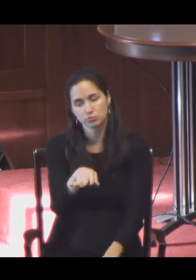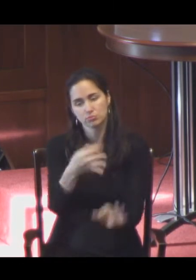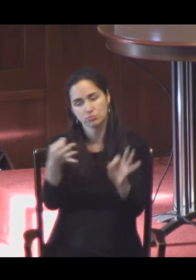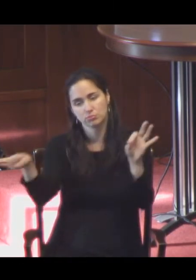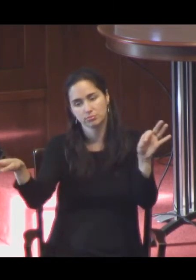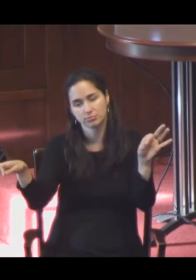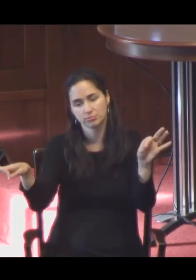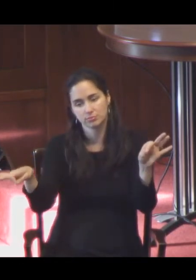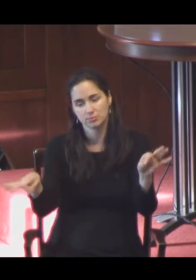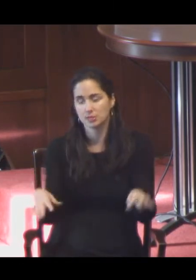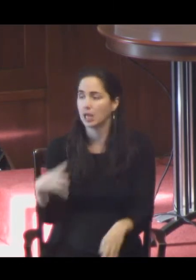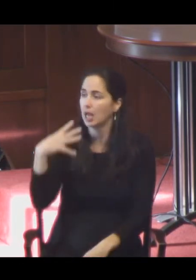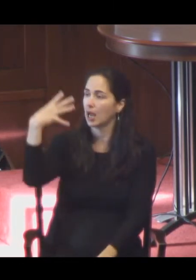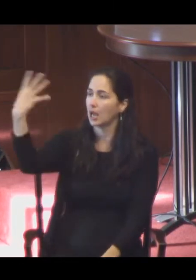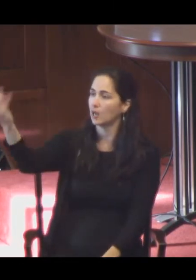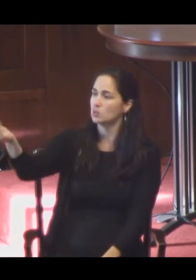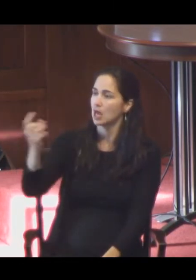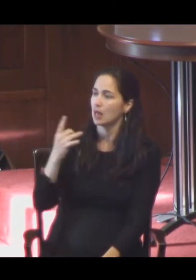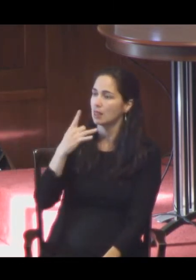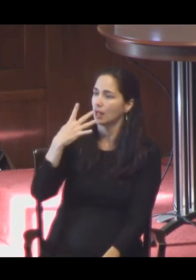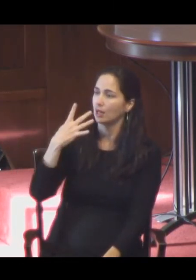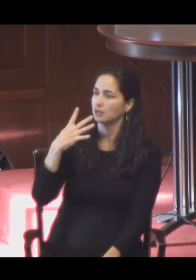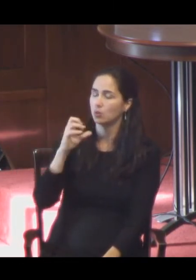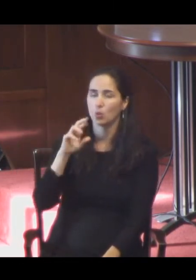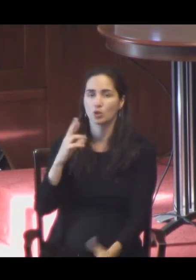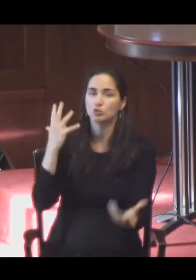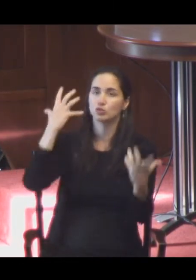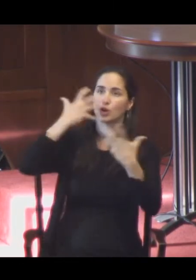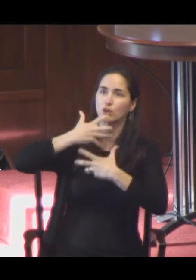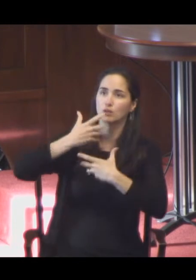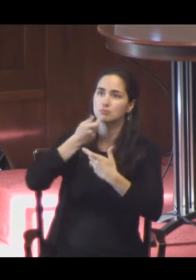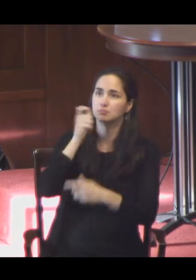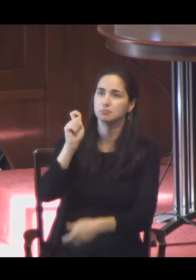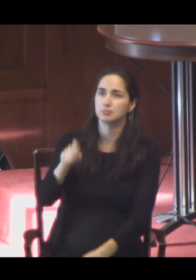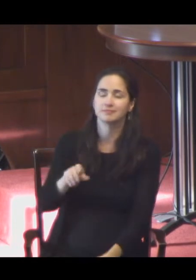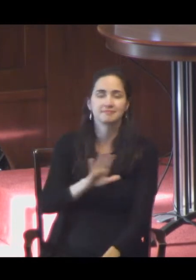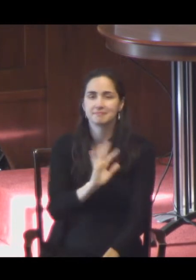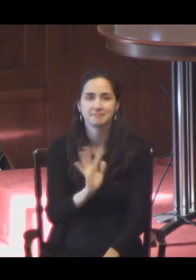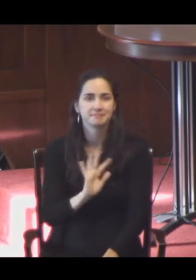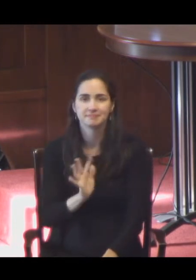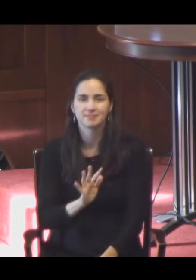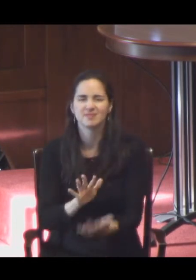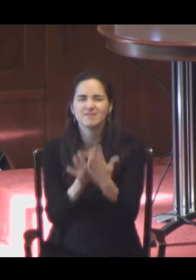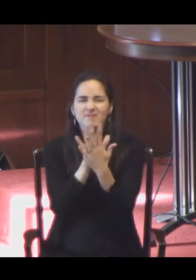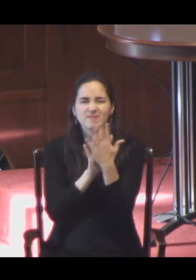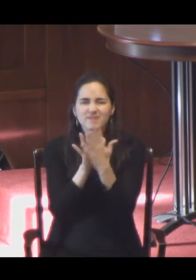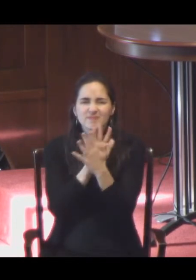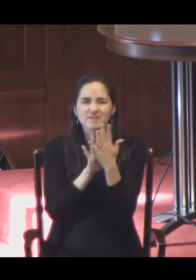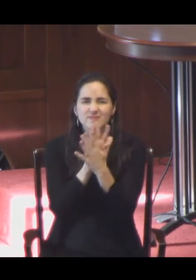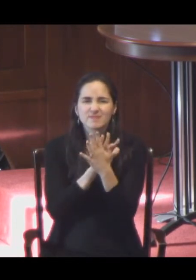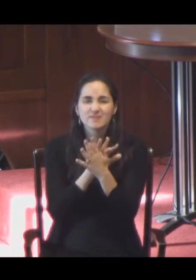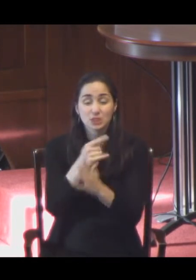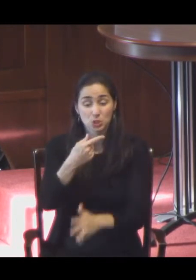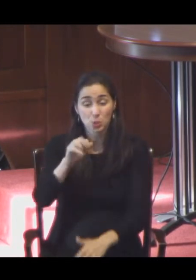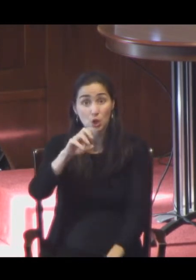out, or it is dark out. Garlic and sapphires in the mud. Garlic is a stinky, but spicy,